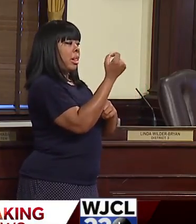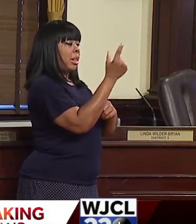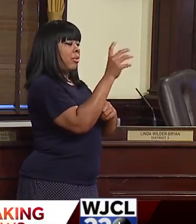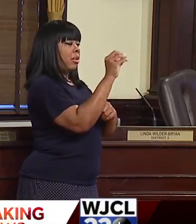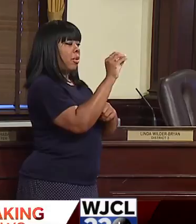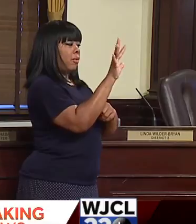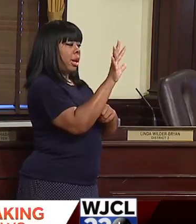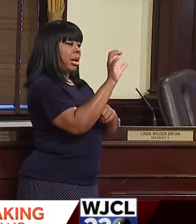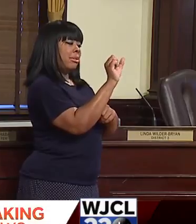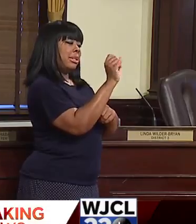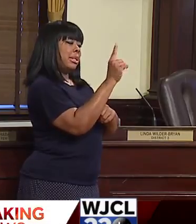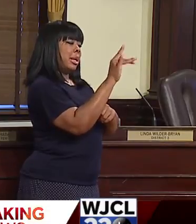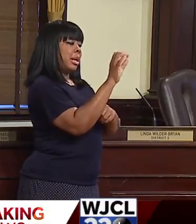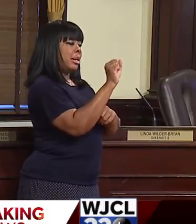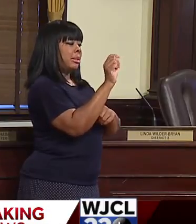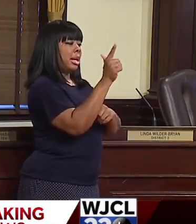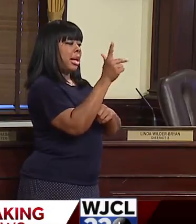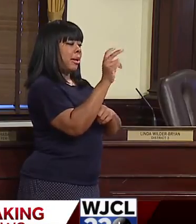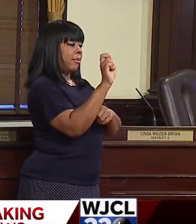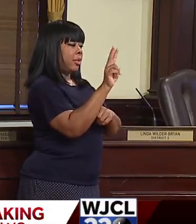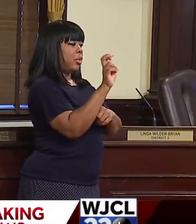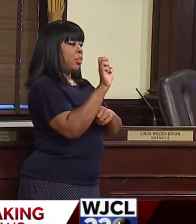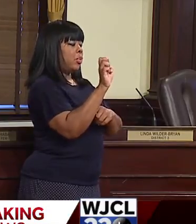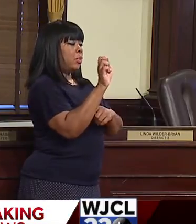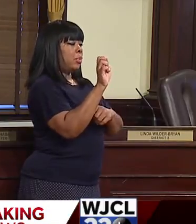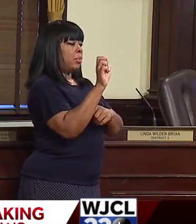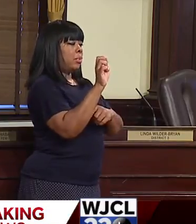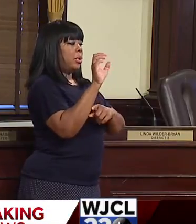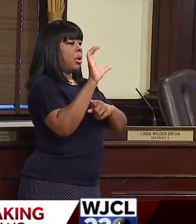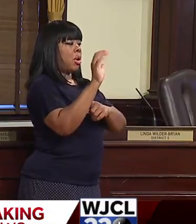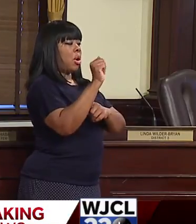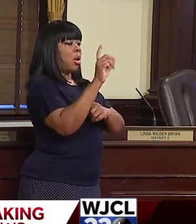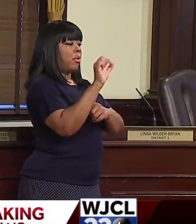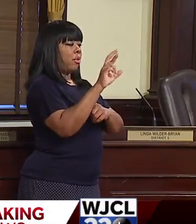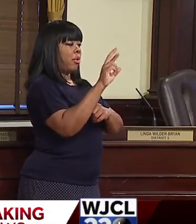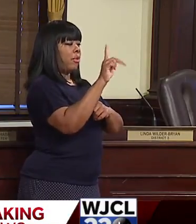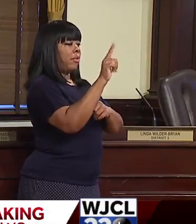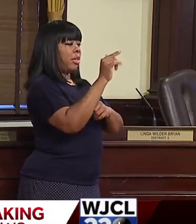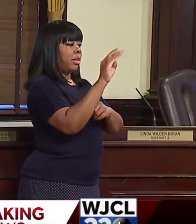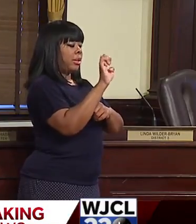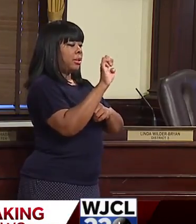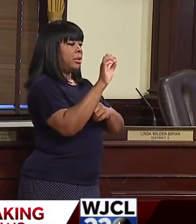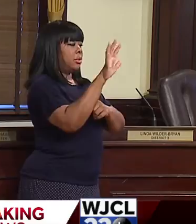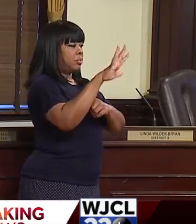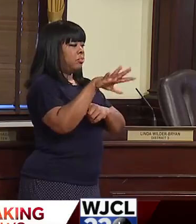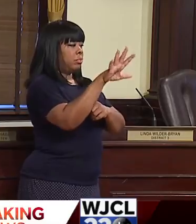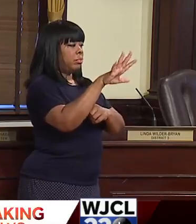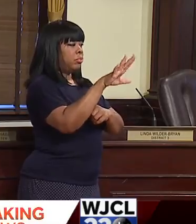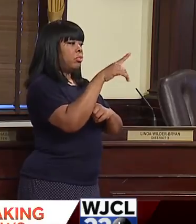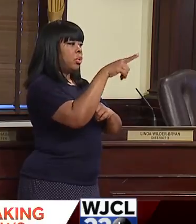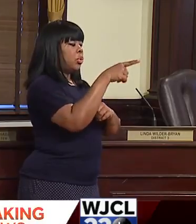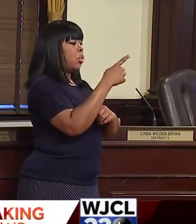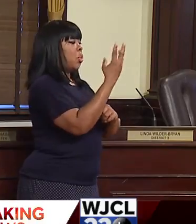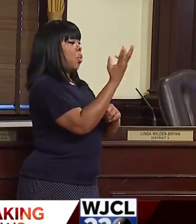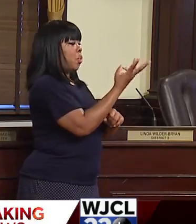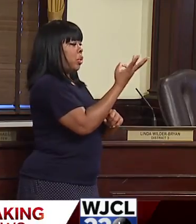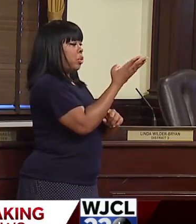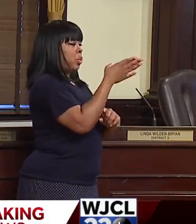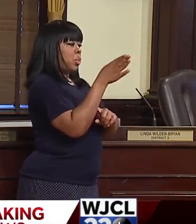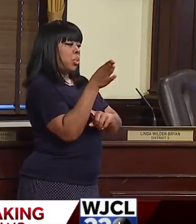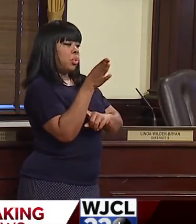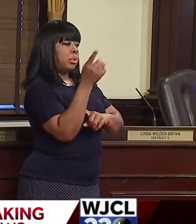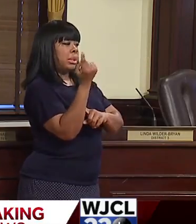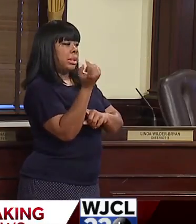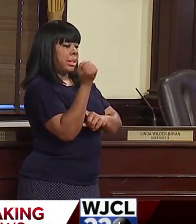Avenue in the Carver Village community. You can get tested Wednesday through